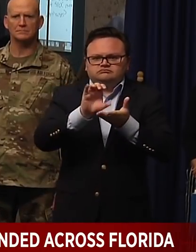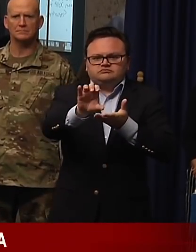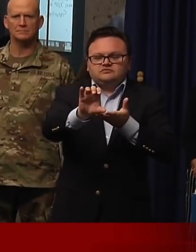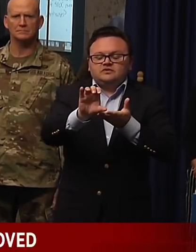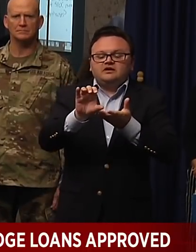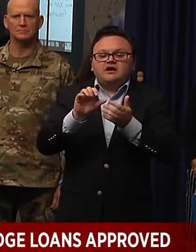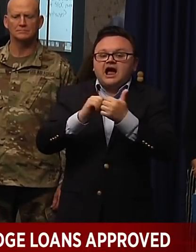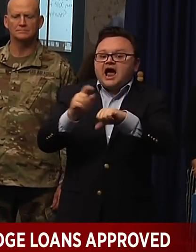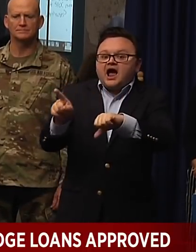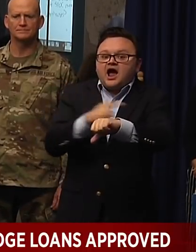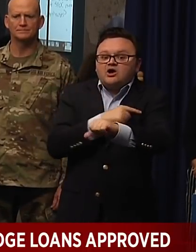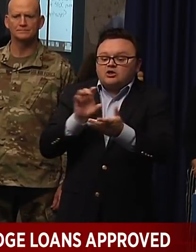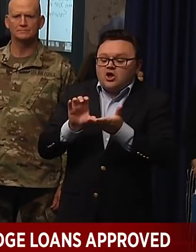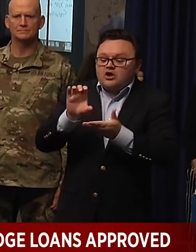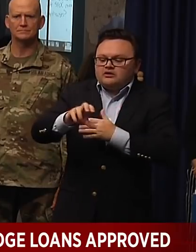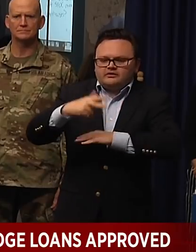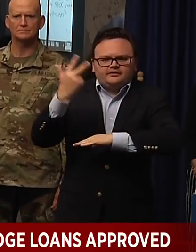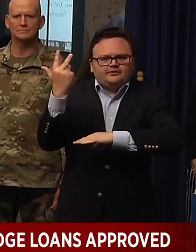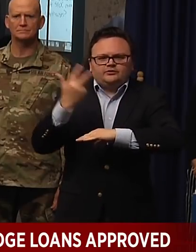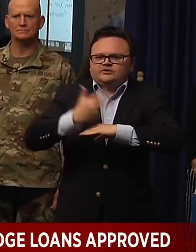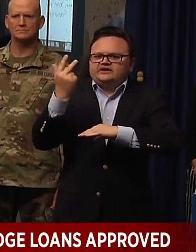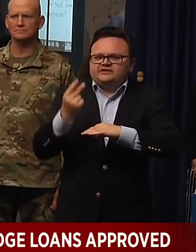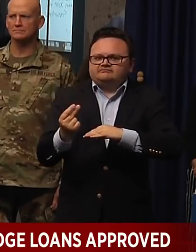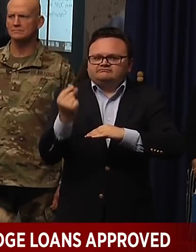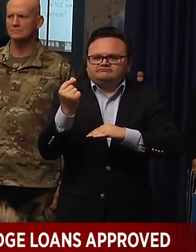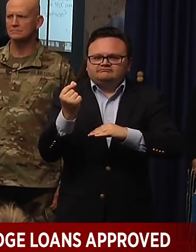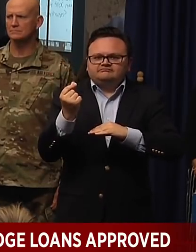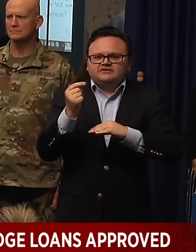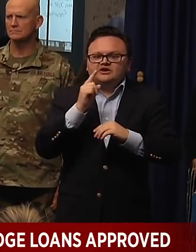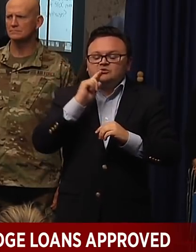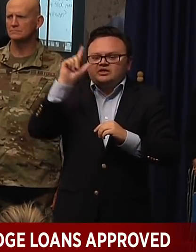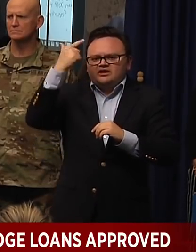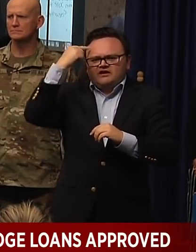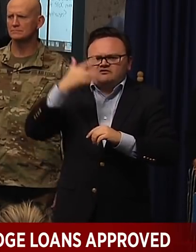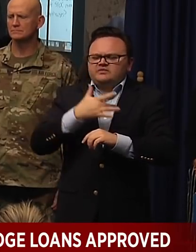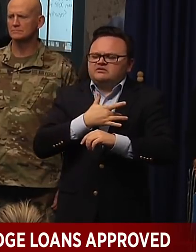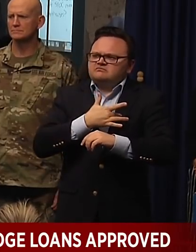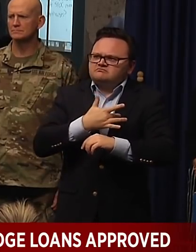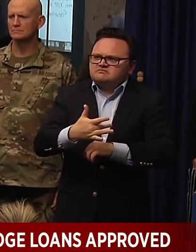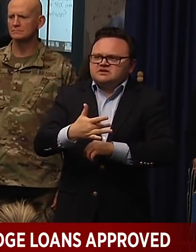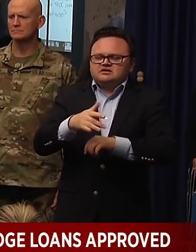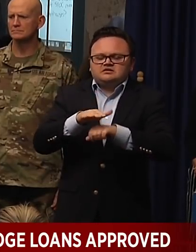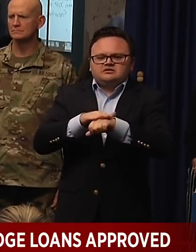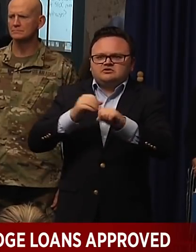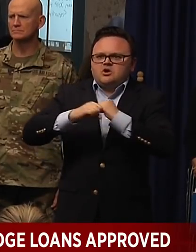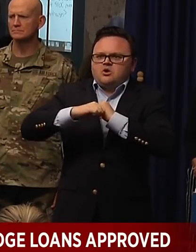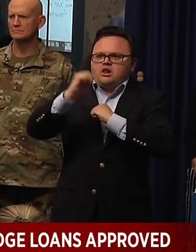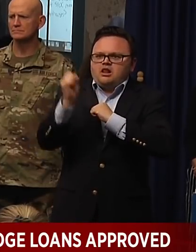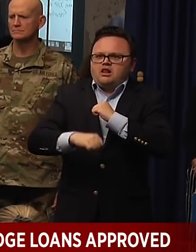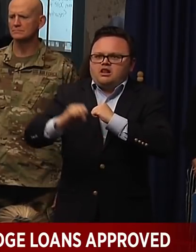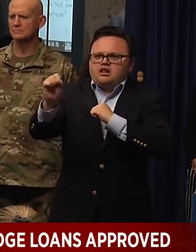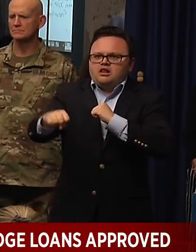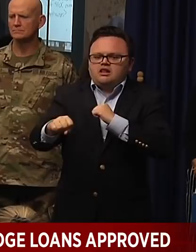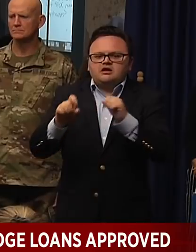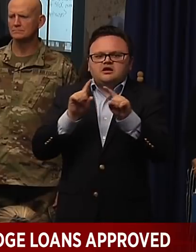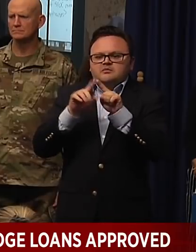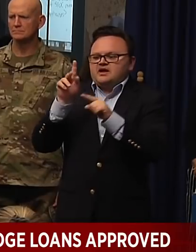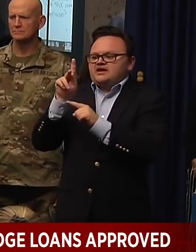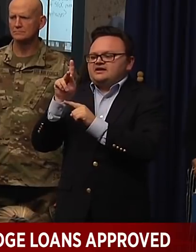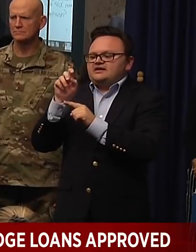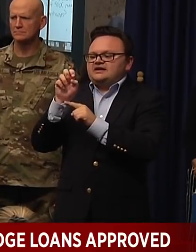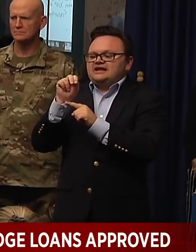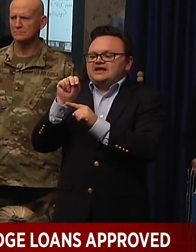Monday. And for government work, it doesn't get any quicker than that. So I want to thank Ken Lawson for what he's doing.